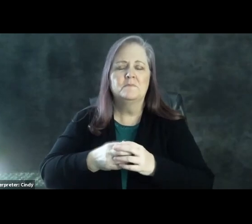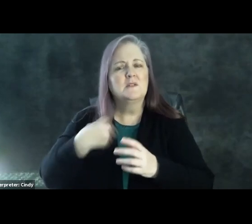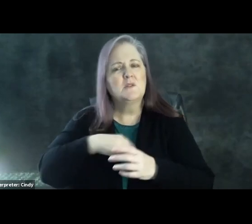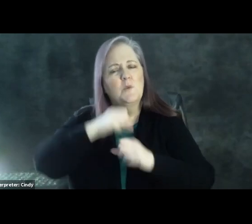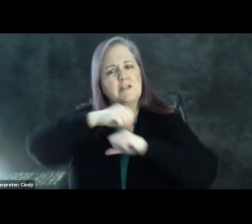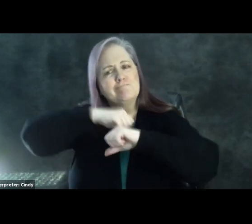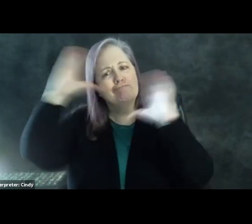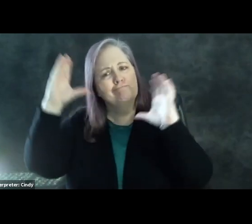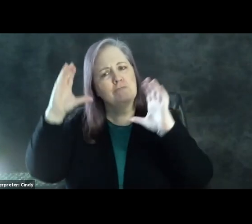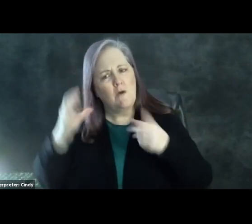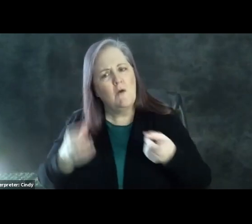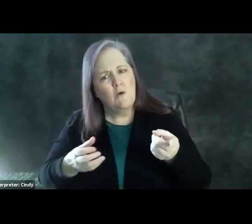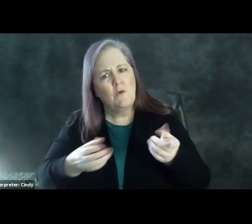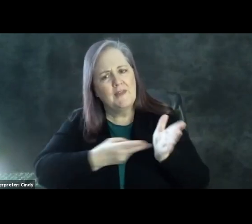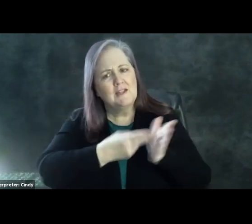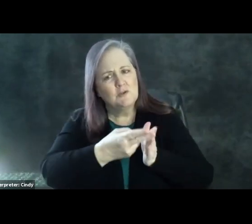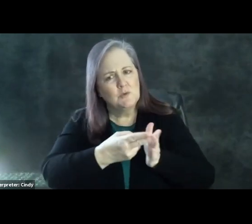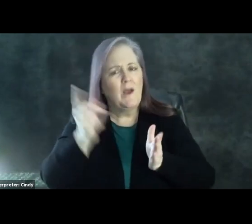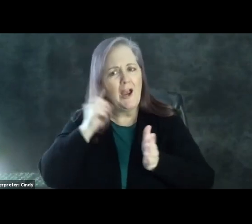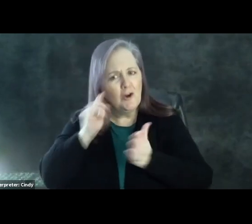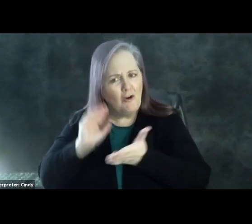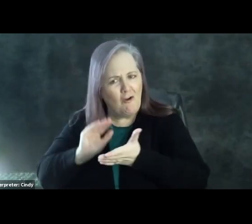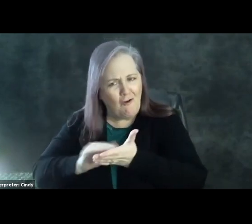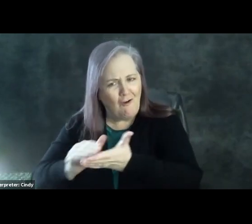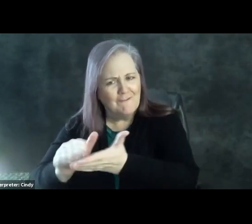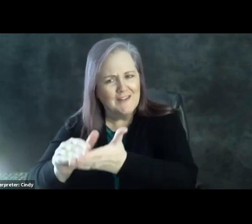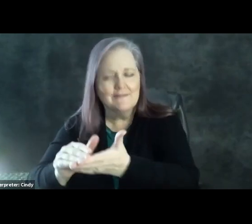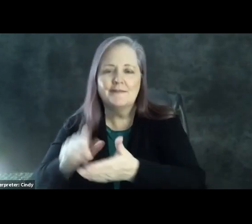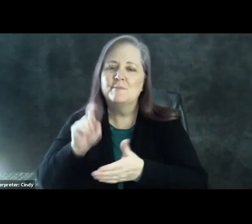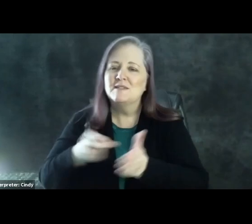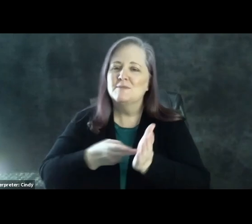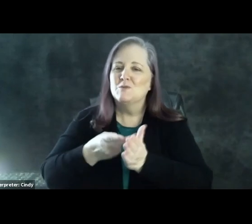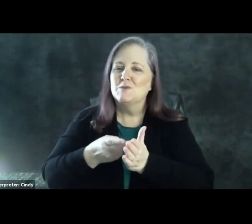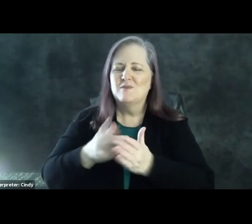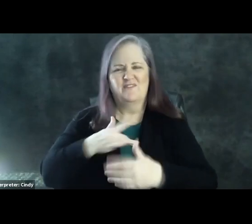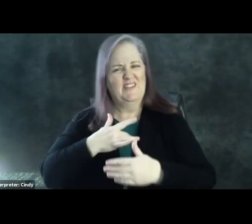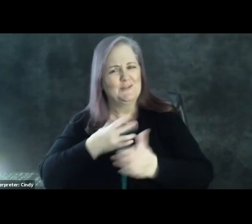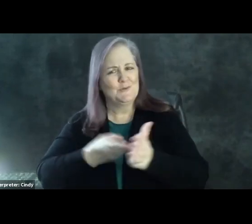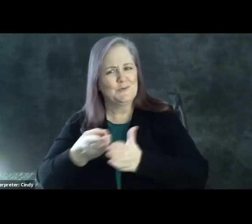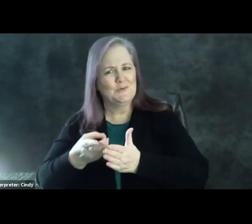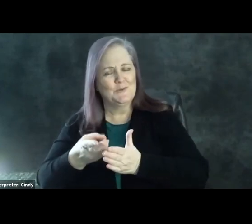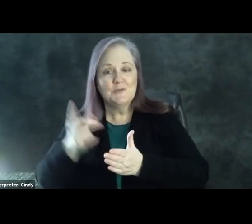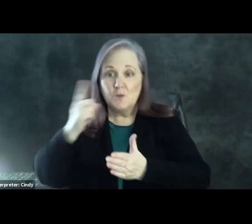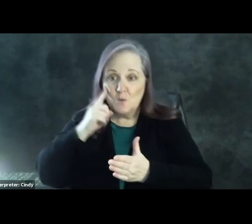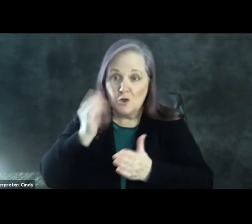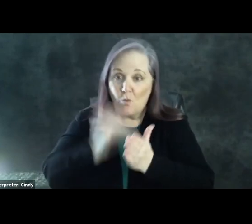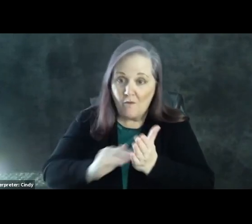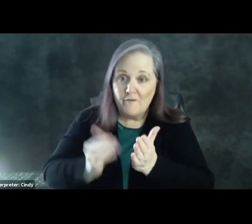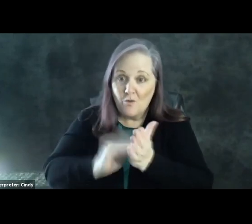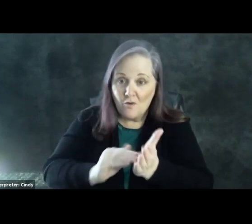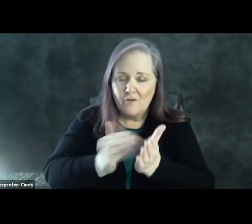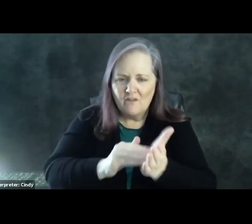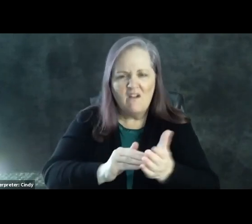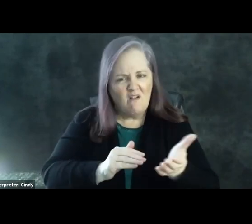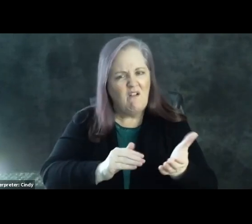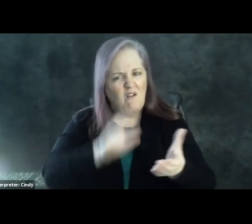true if we've heard it a lot of times. So it feels true, right? So if you've heard a concept a lot of times, you start to